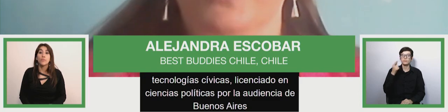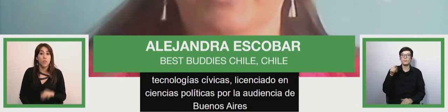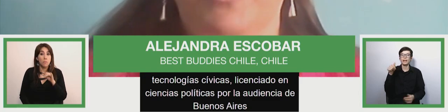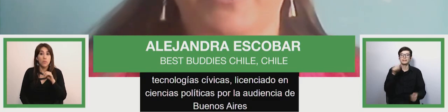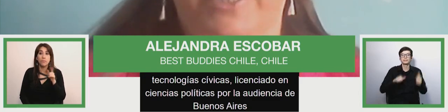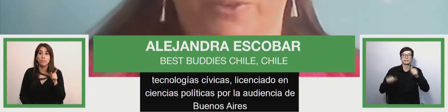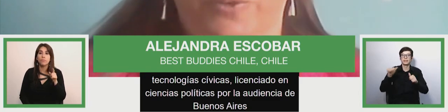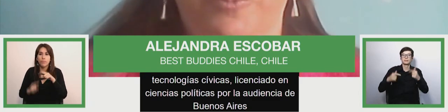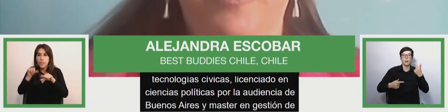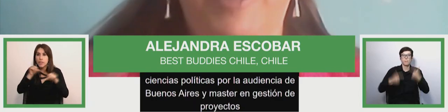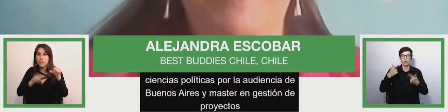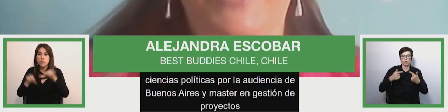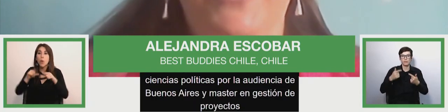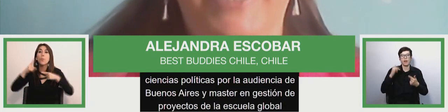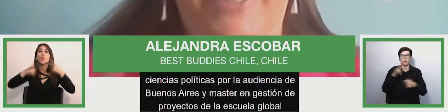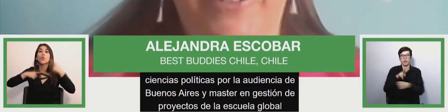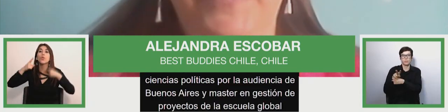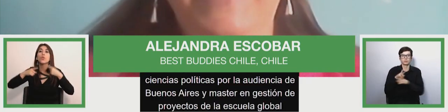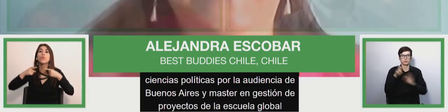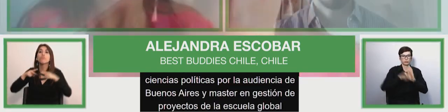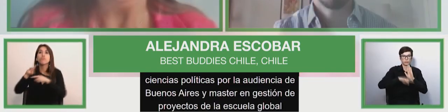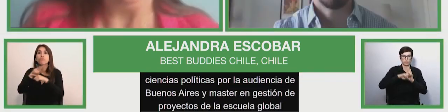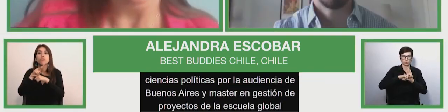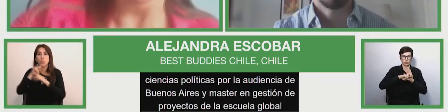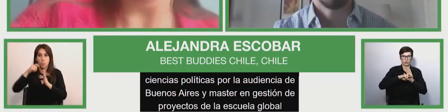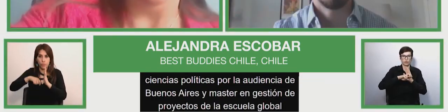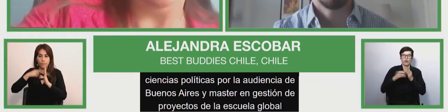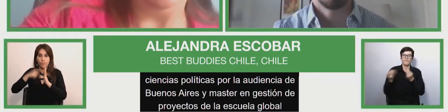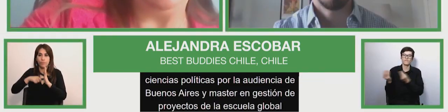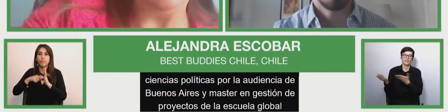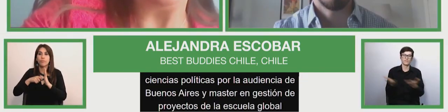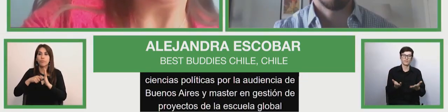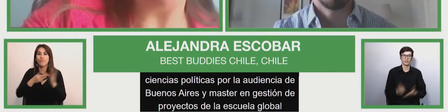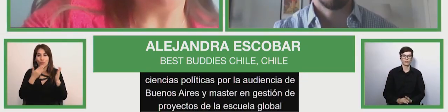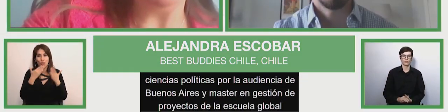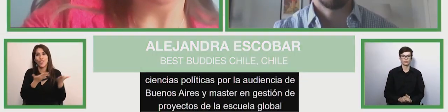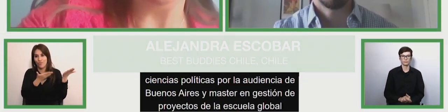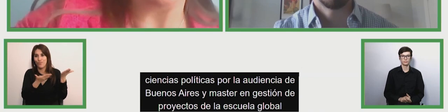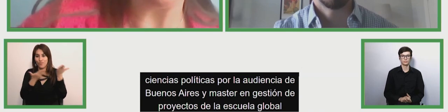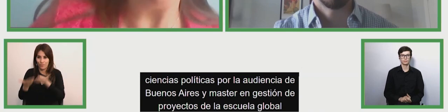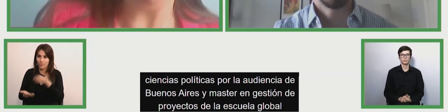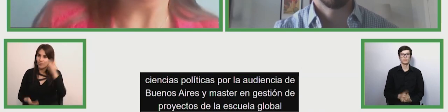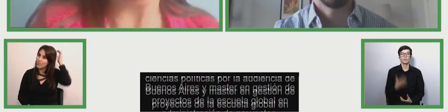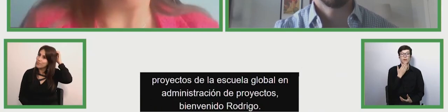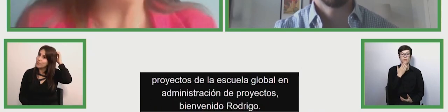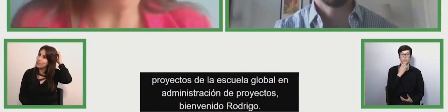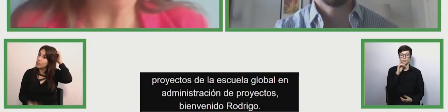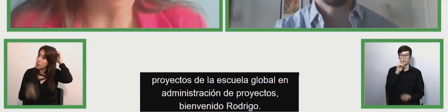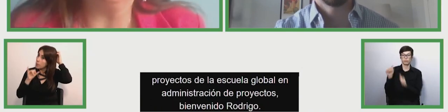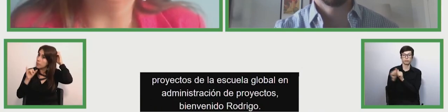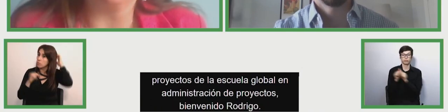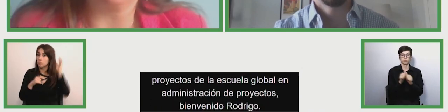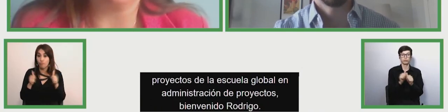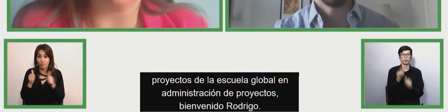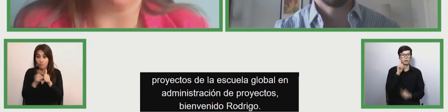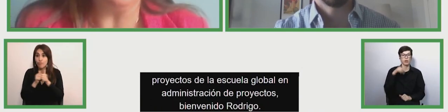management he's administrative in buenos aires and masters in management in projects of global school in